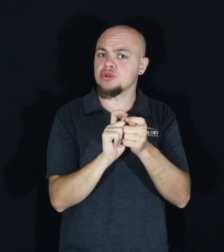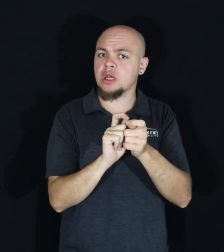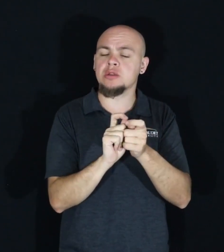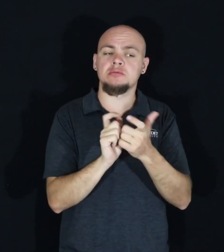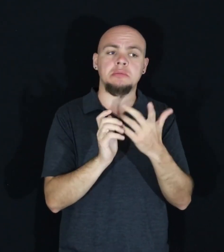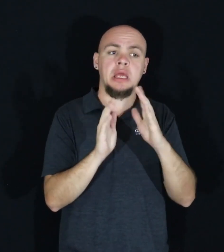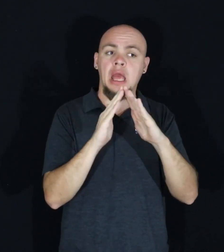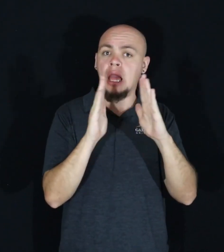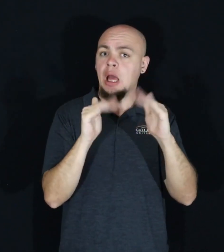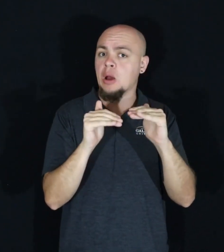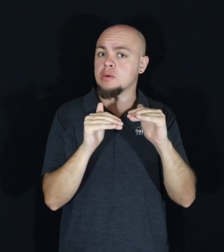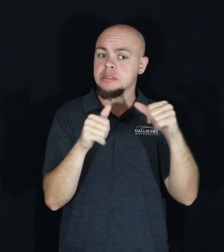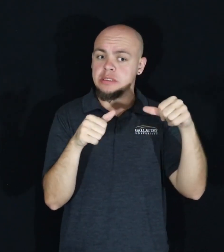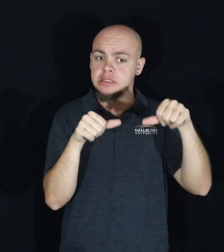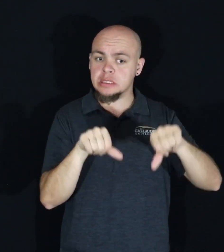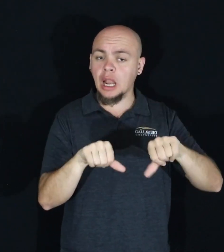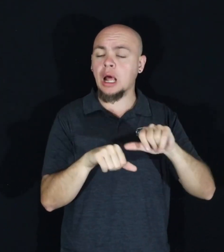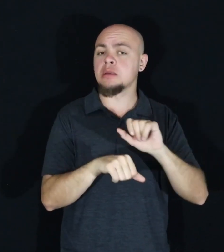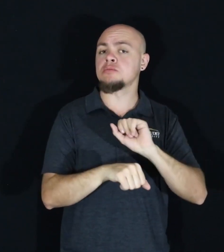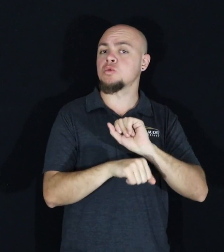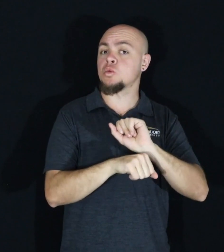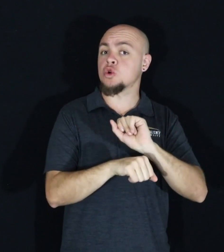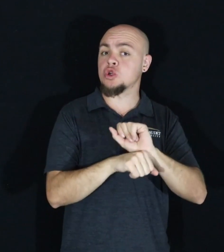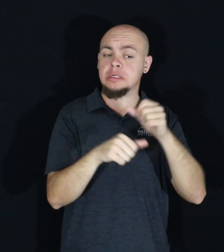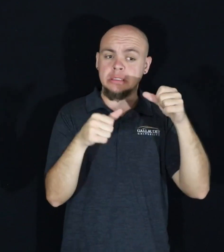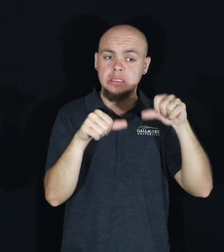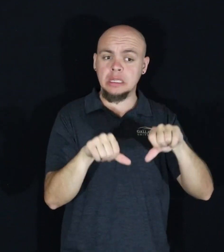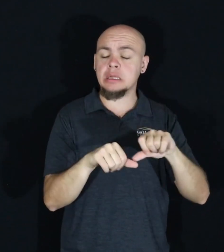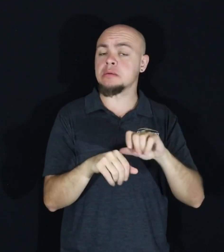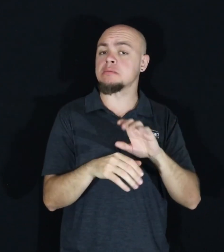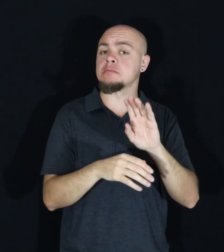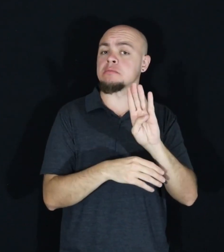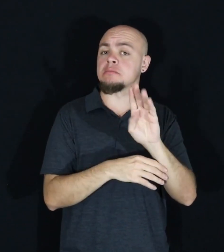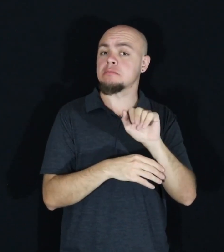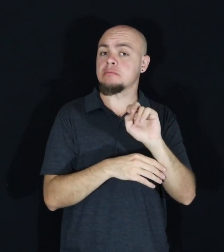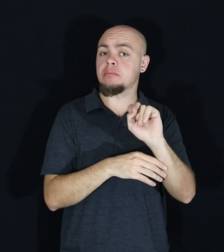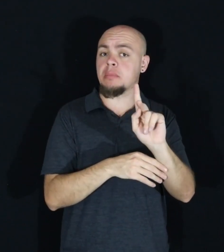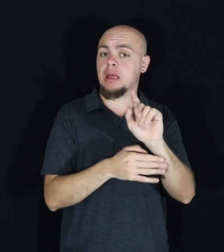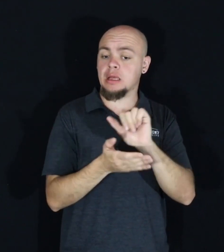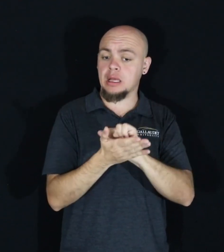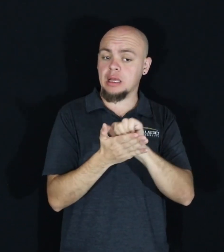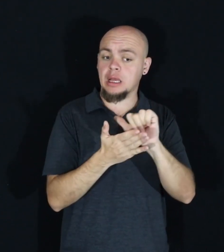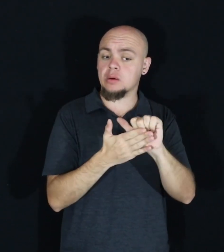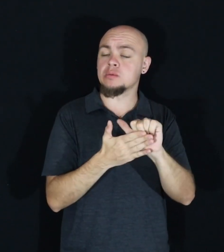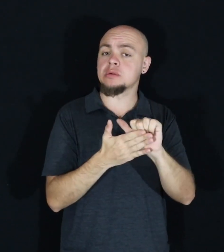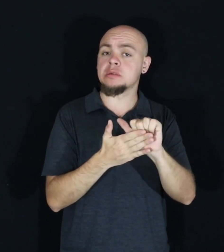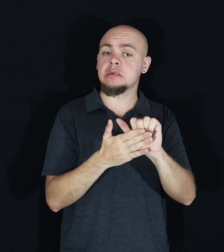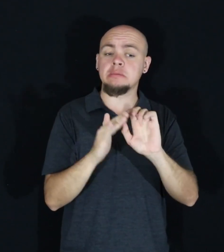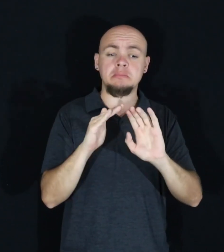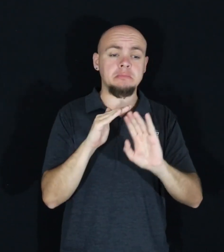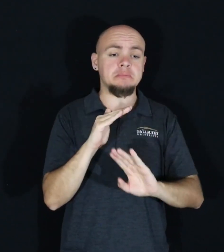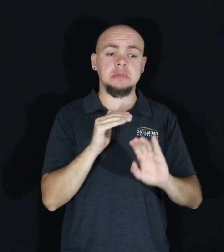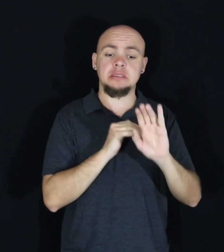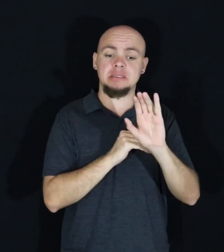housing, work, bank accounts, and basic civil rights.